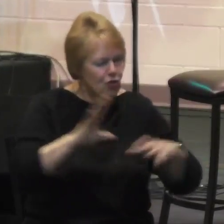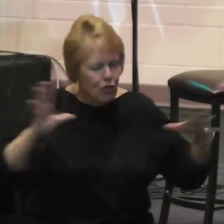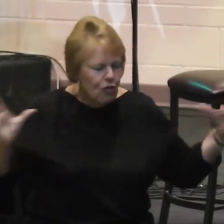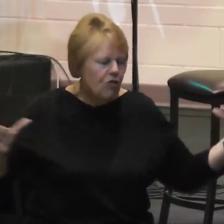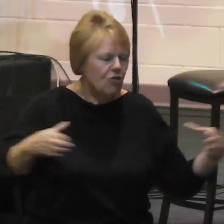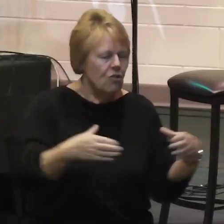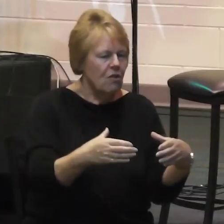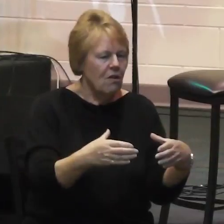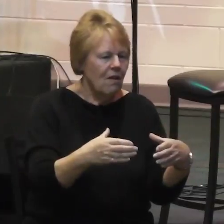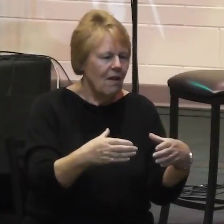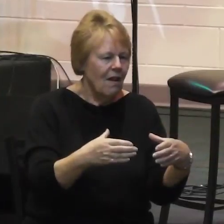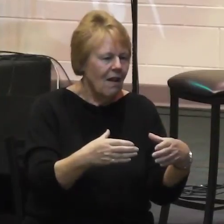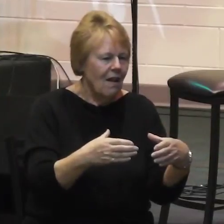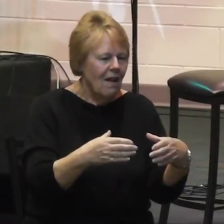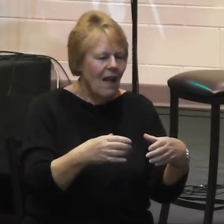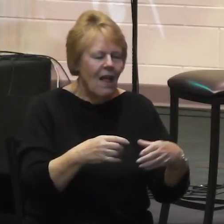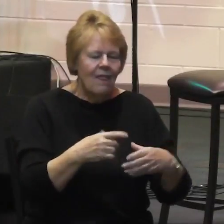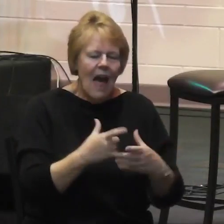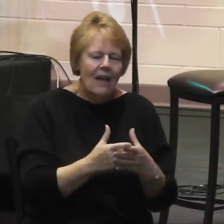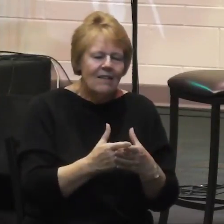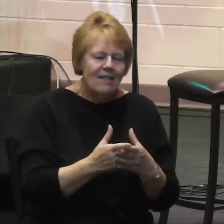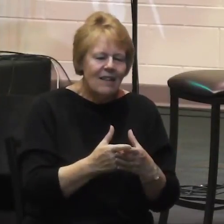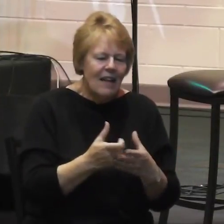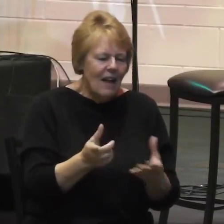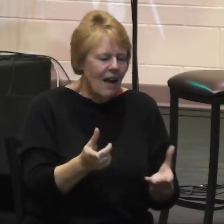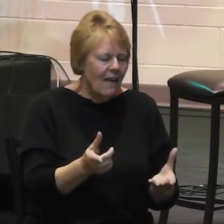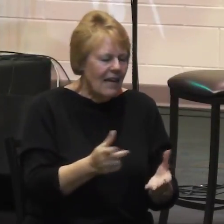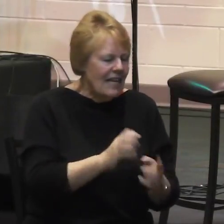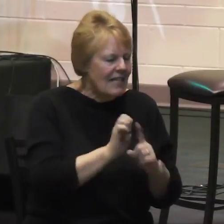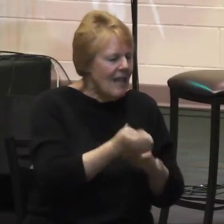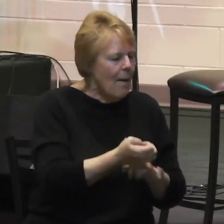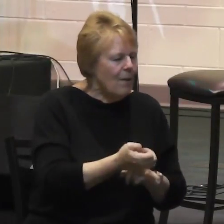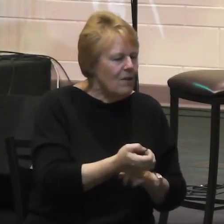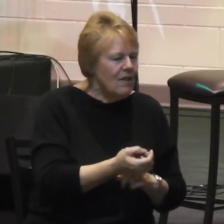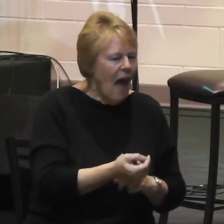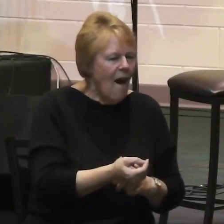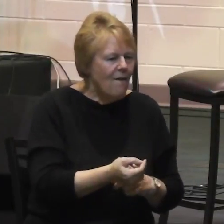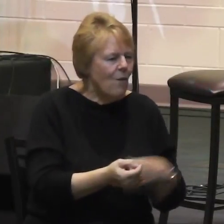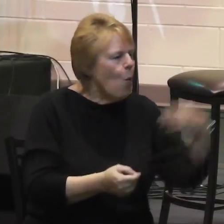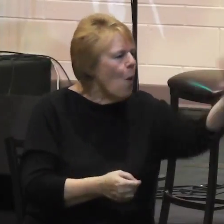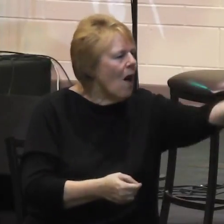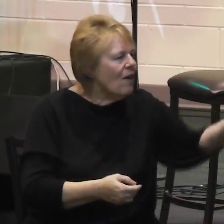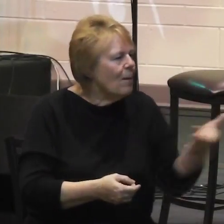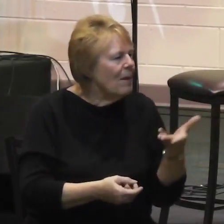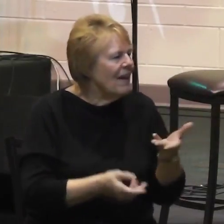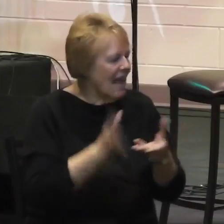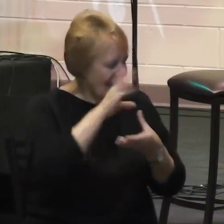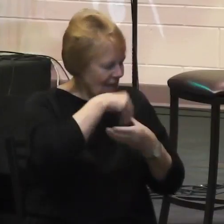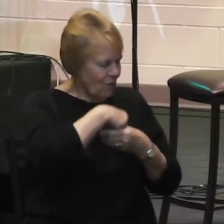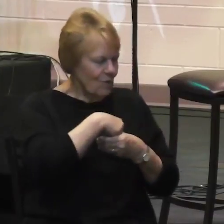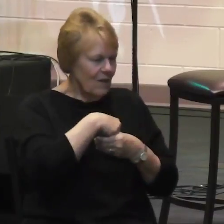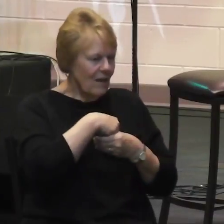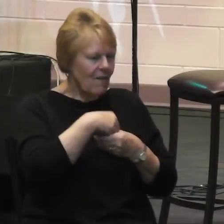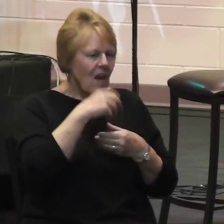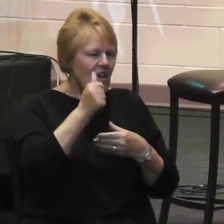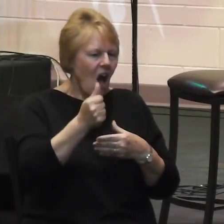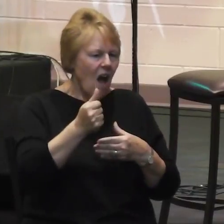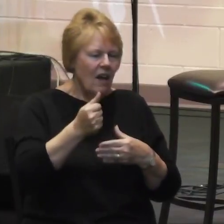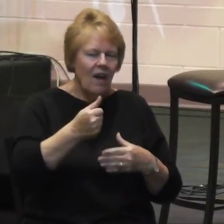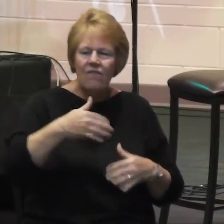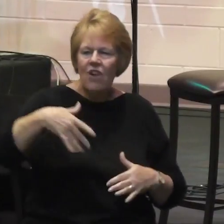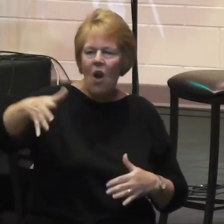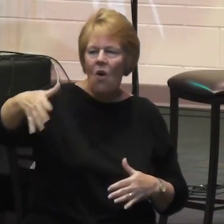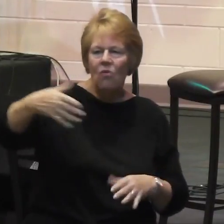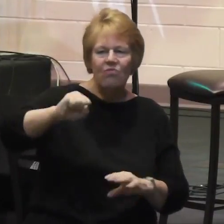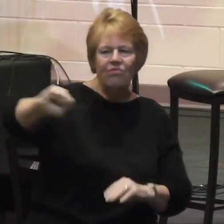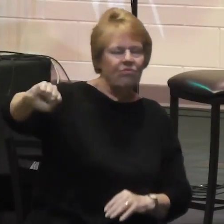of inclusivity, in instances not of exclusivity and segmentation, but instances